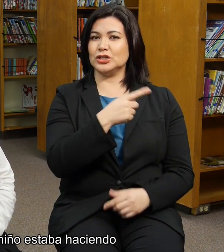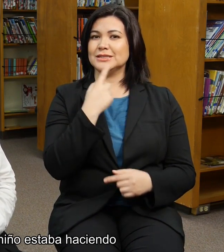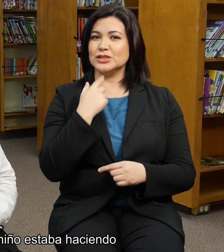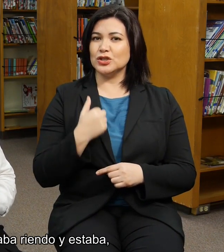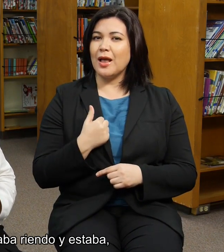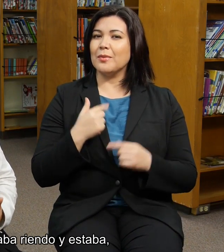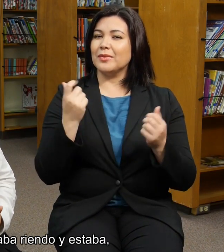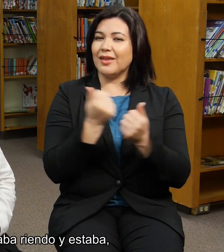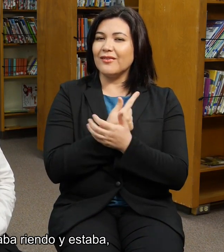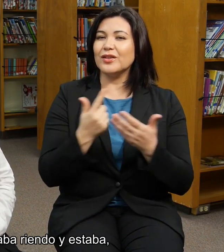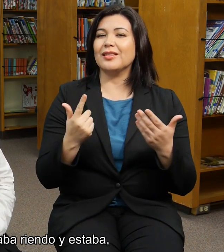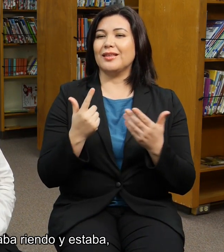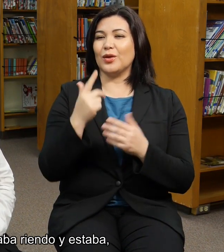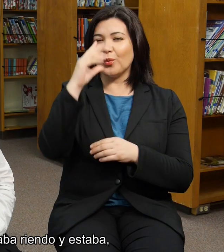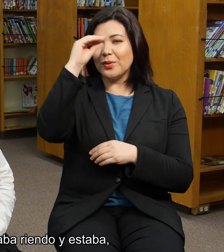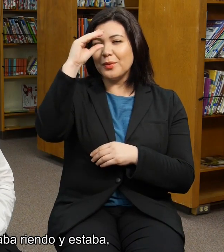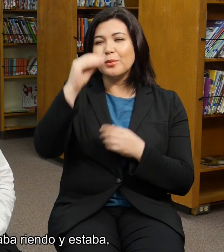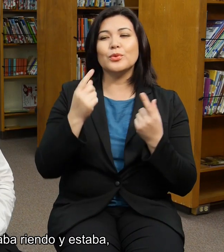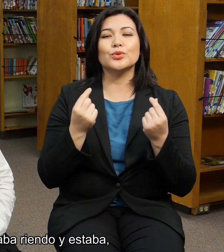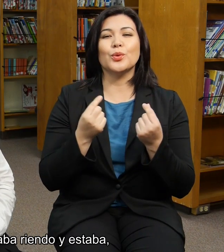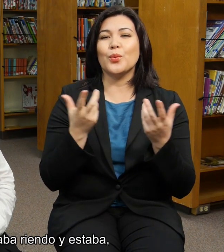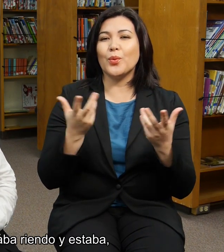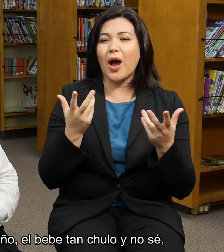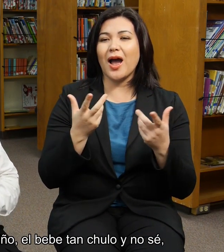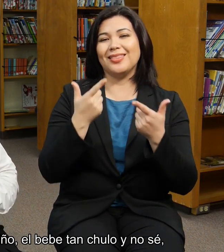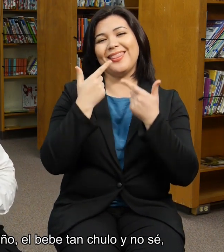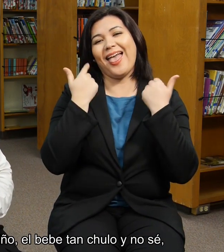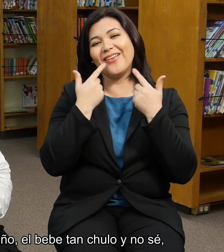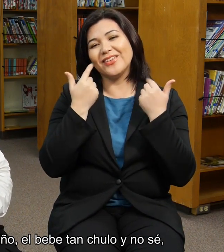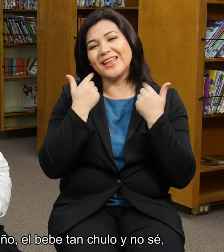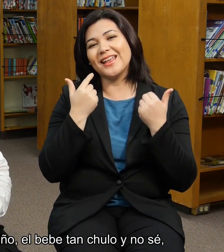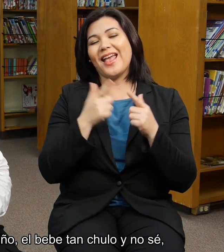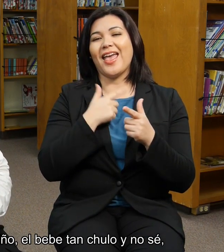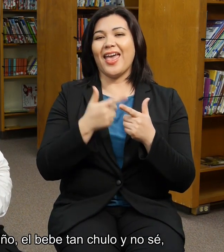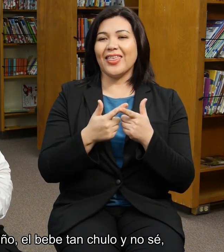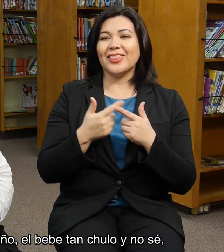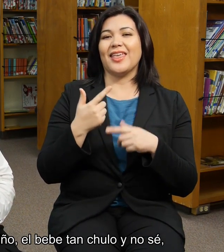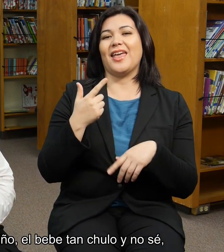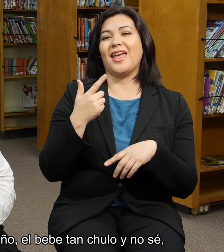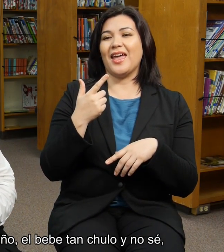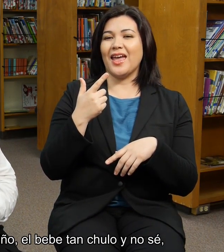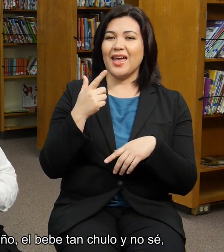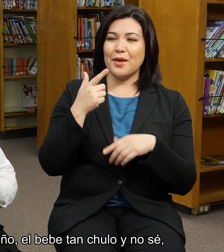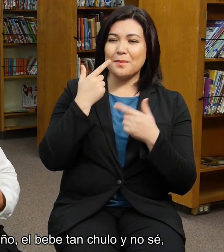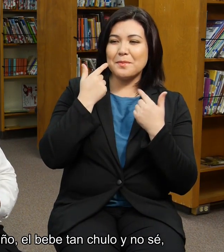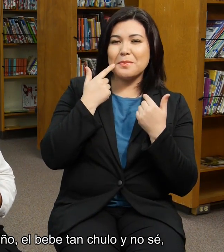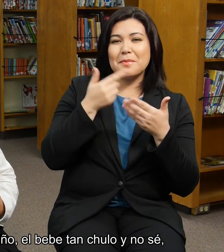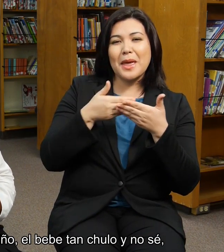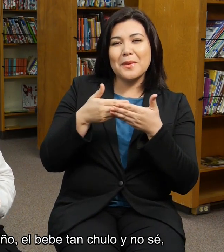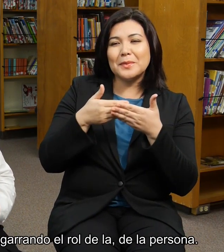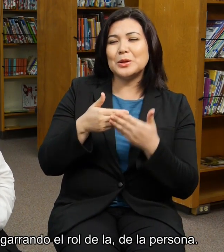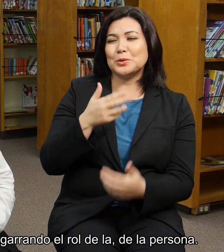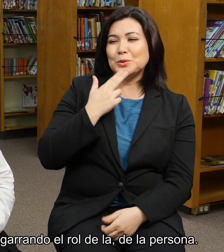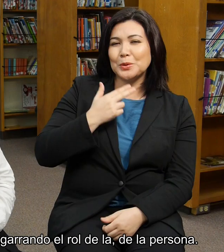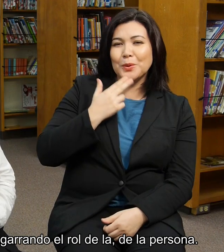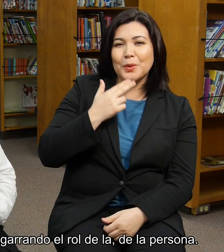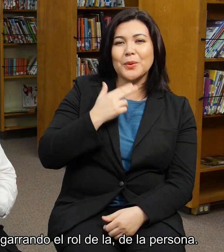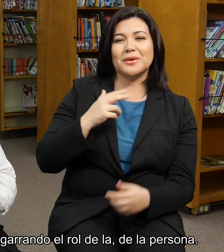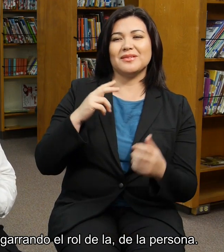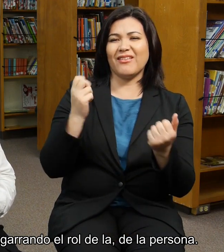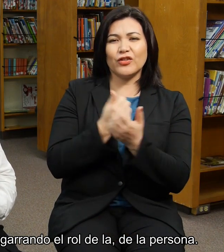was doing. And he was laughing. And he was like, oh, look at that baby baby, so cute. And, know, know, I